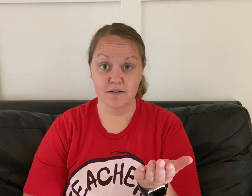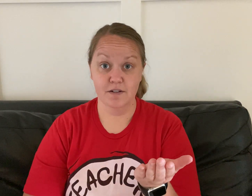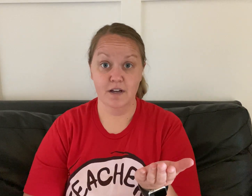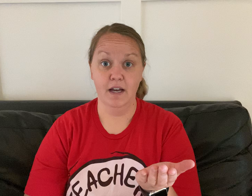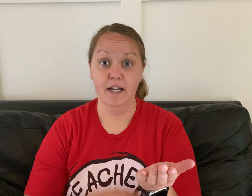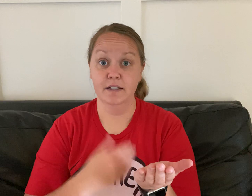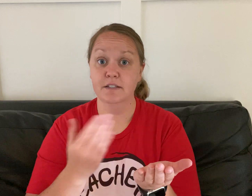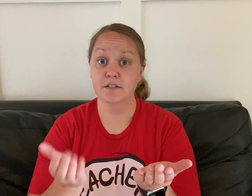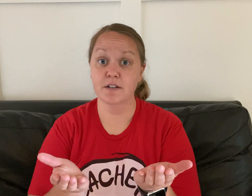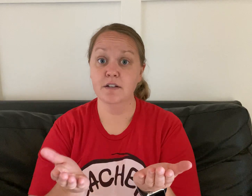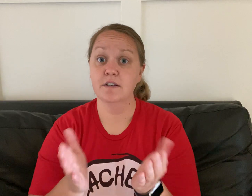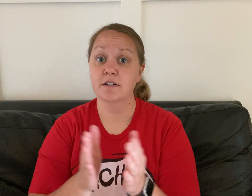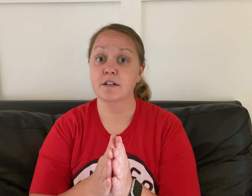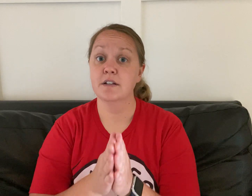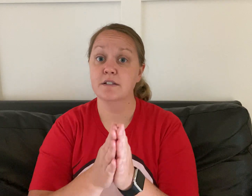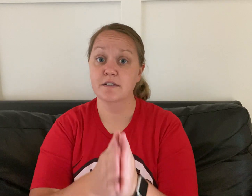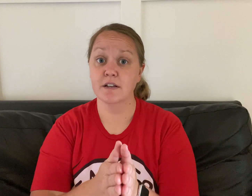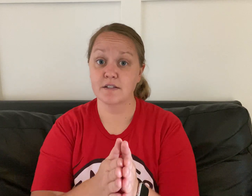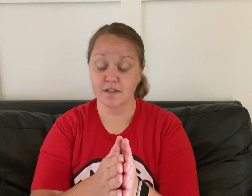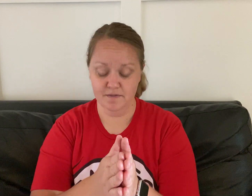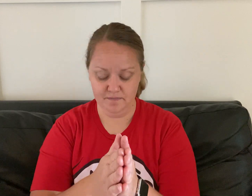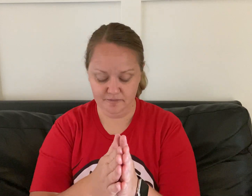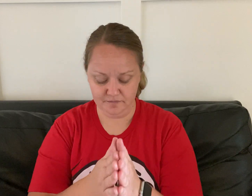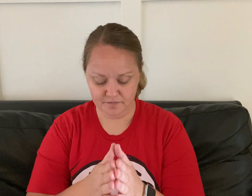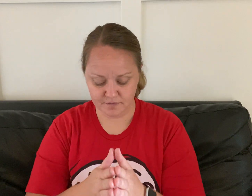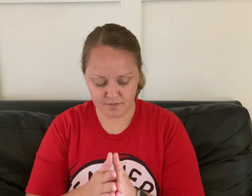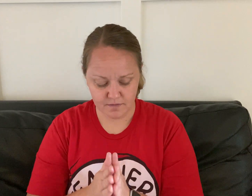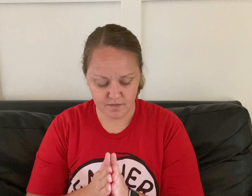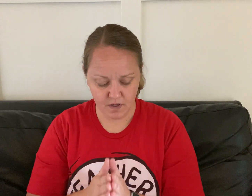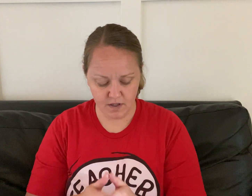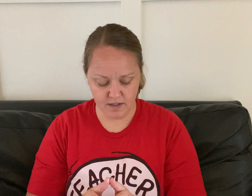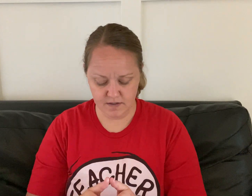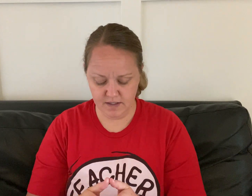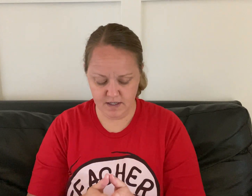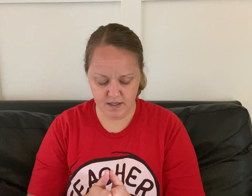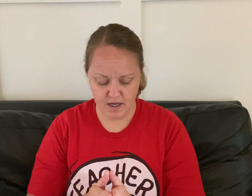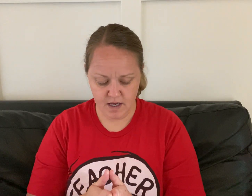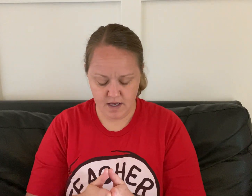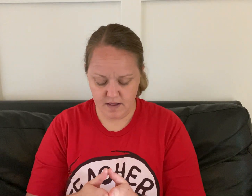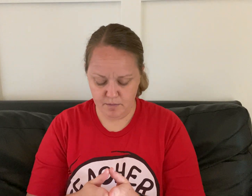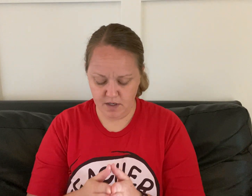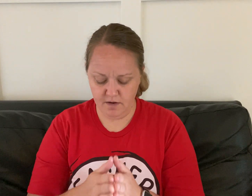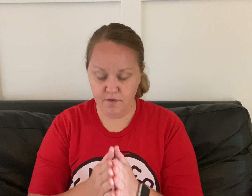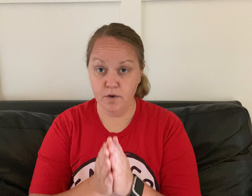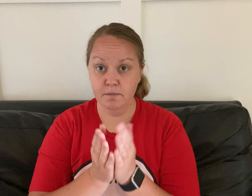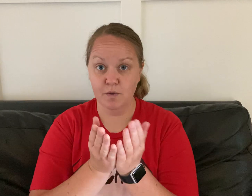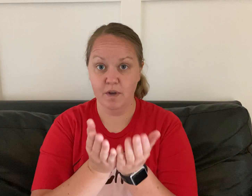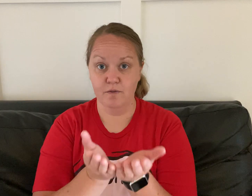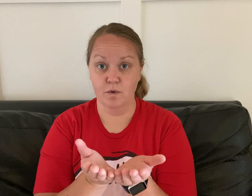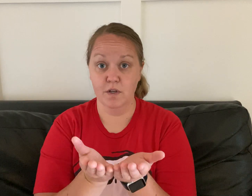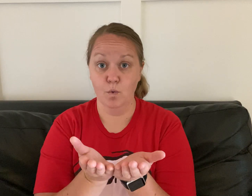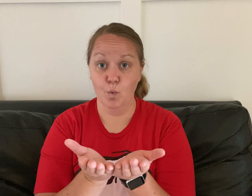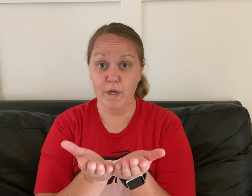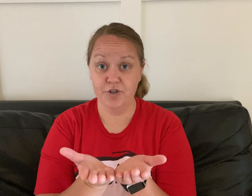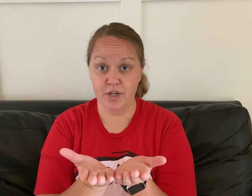remember to when dozen. Okay, deleting the beginning phoneme, so we have the word wishing